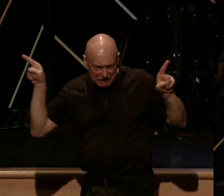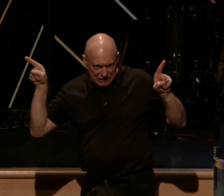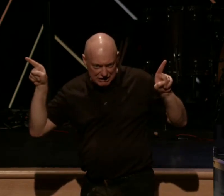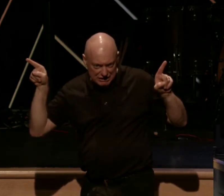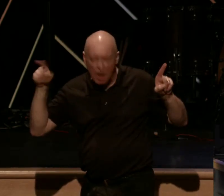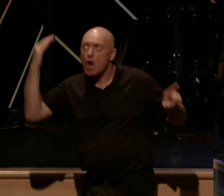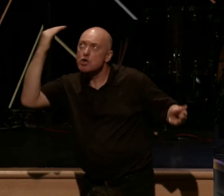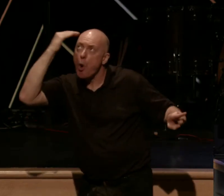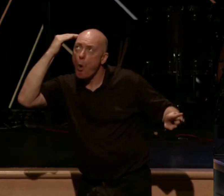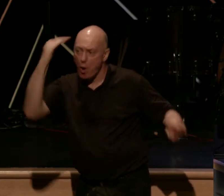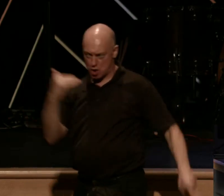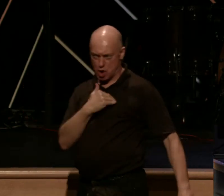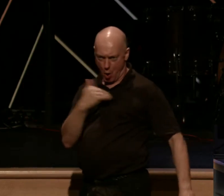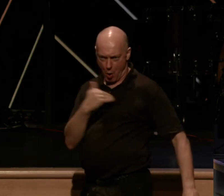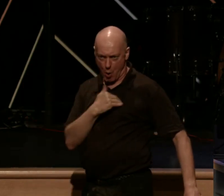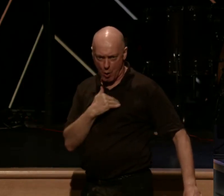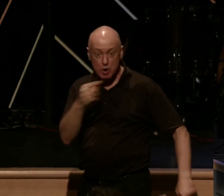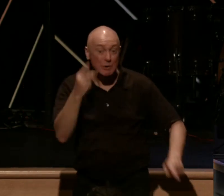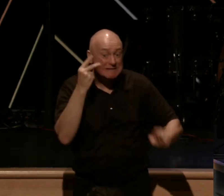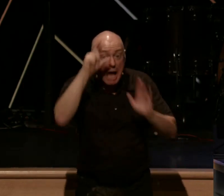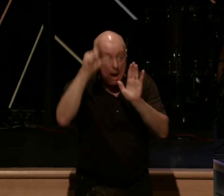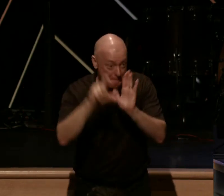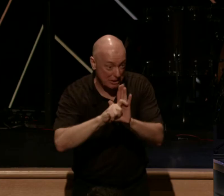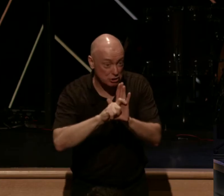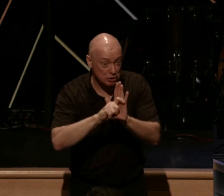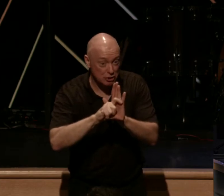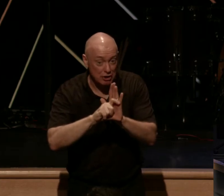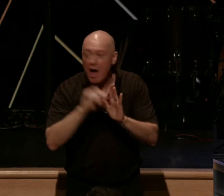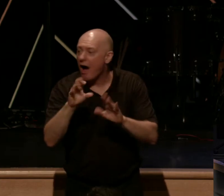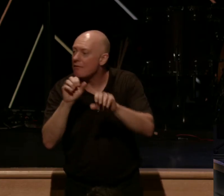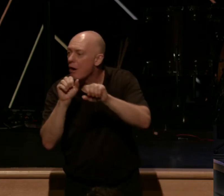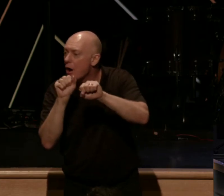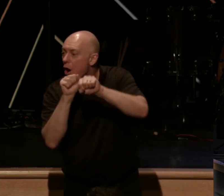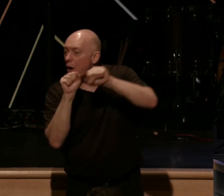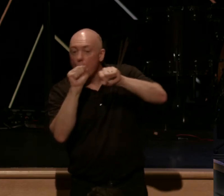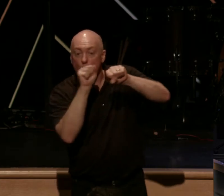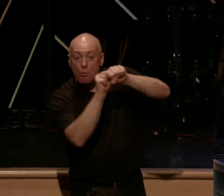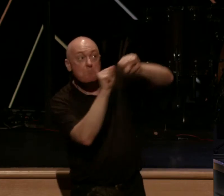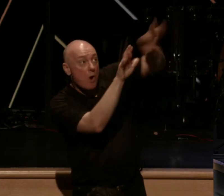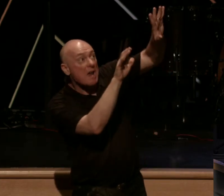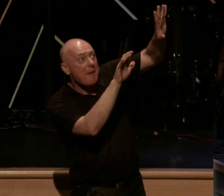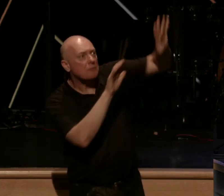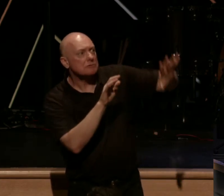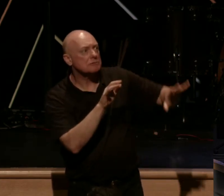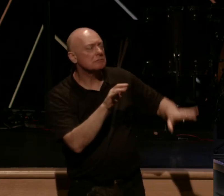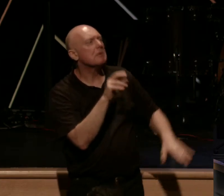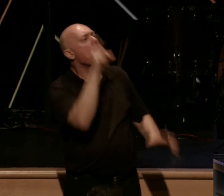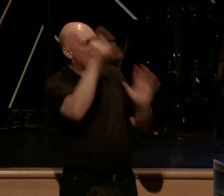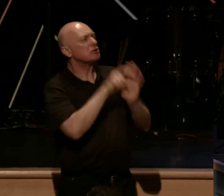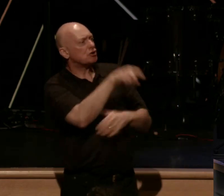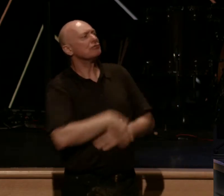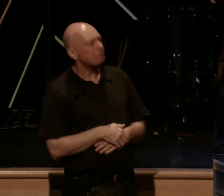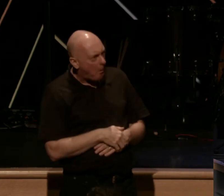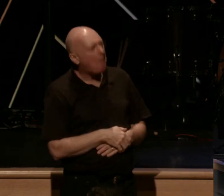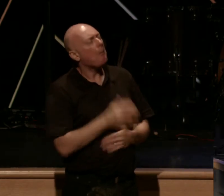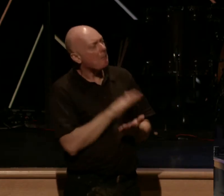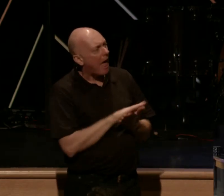If we were to see a picture of the Rocky Mountains, that's one thing, but it's another thing to stand on a